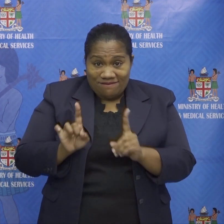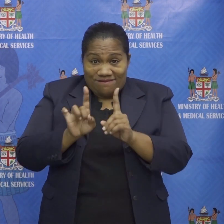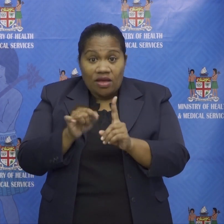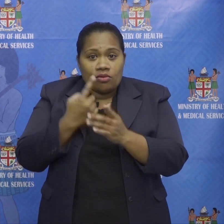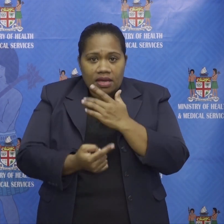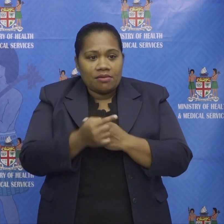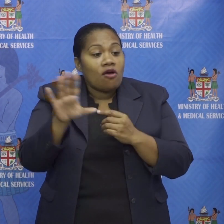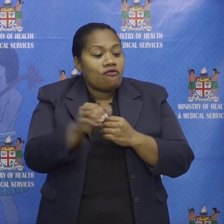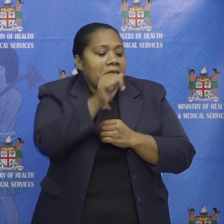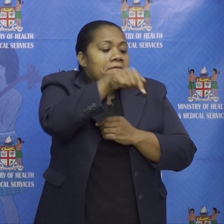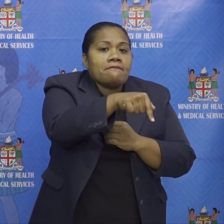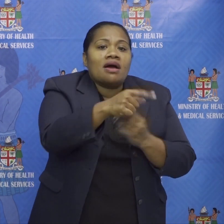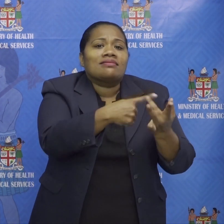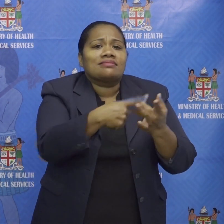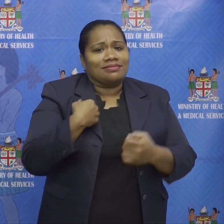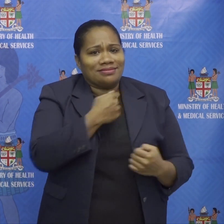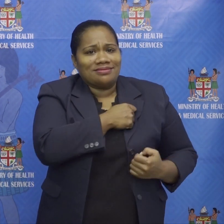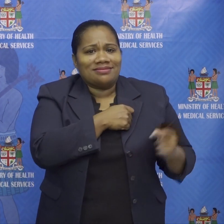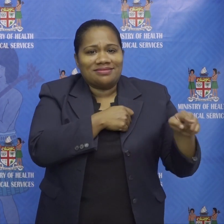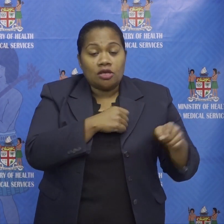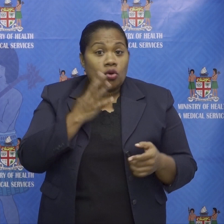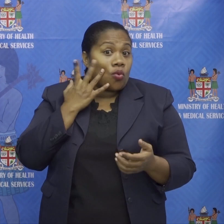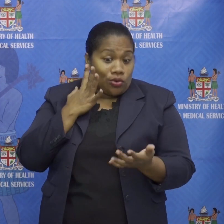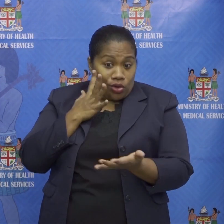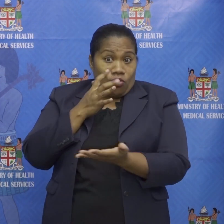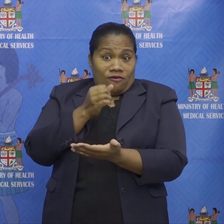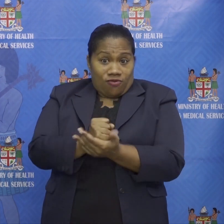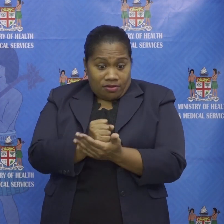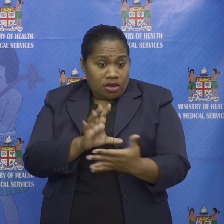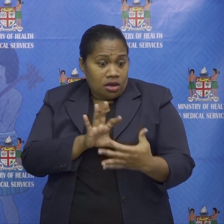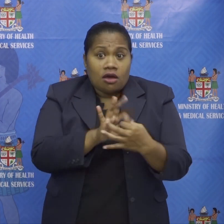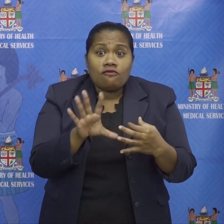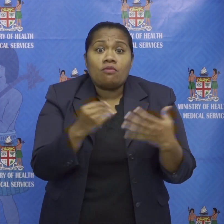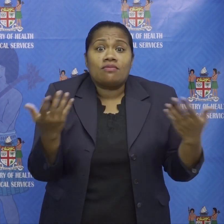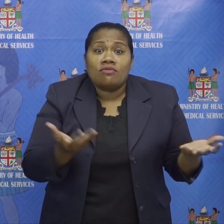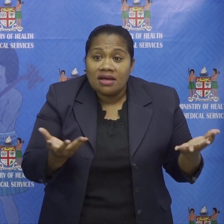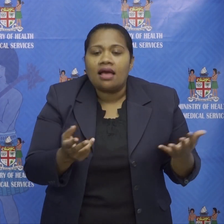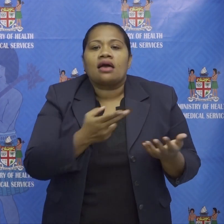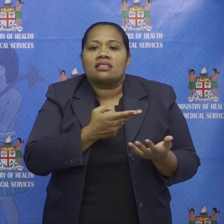once we confirmed this link we announced it yesterday monday april 26th